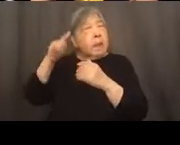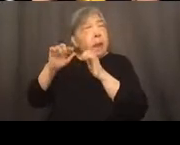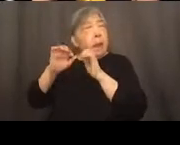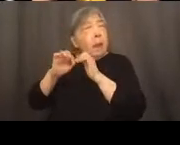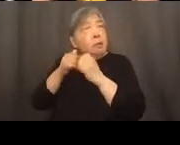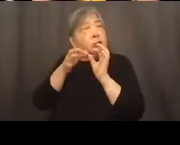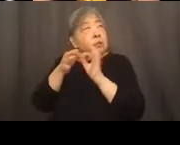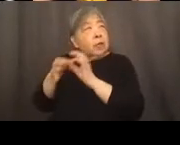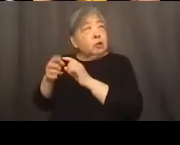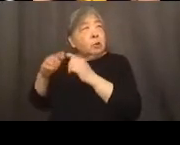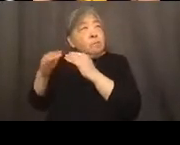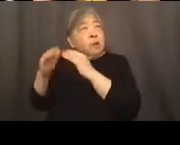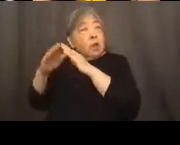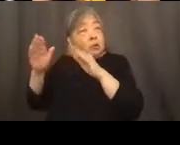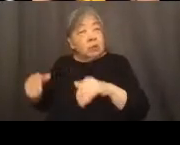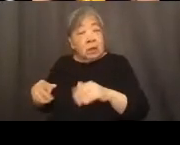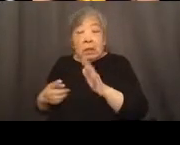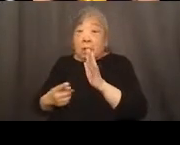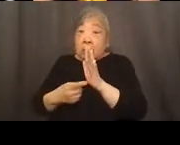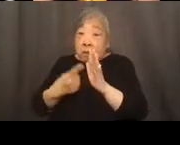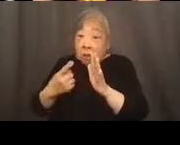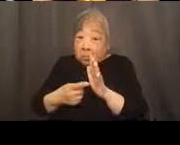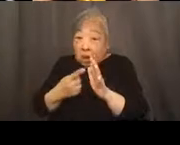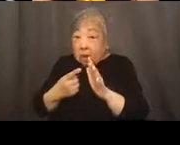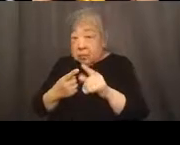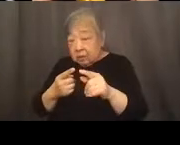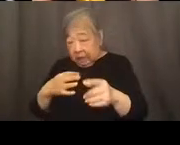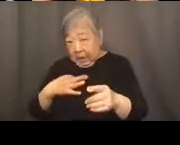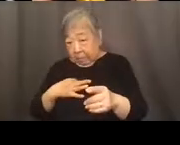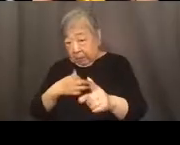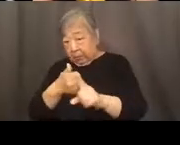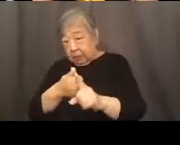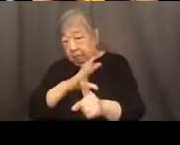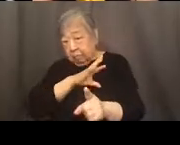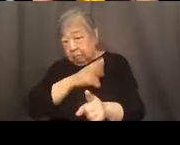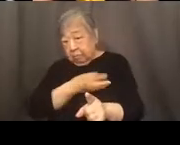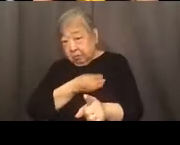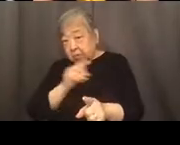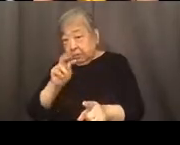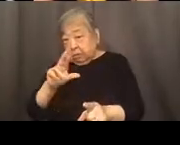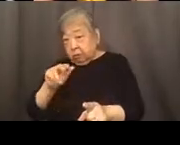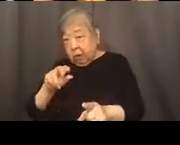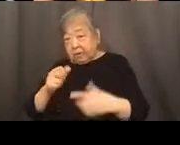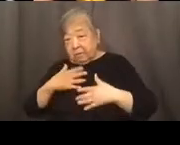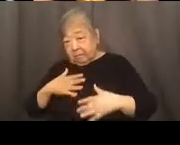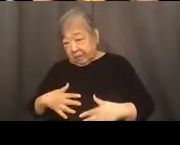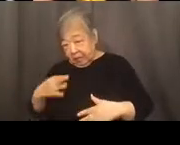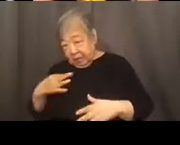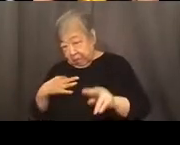as well. So there may be times when you're communicating with a trans applicant and their physical appearance and the name